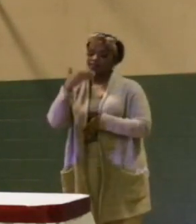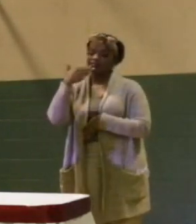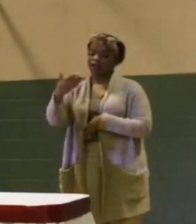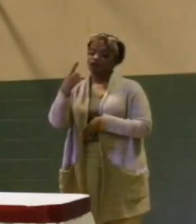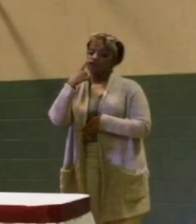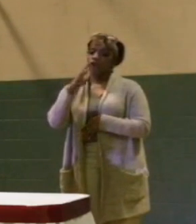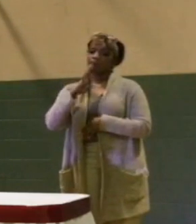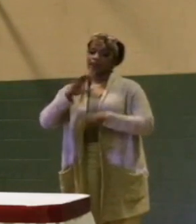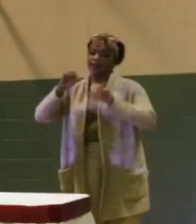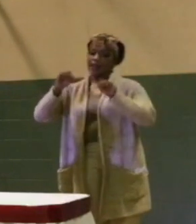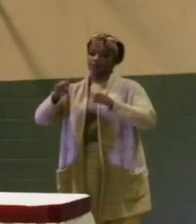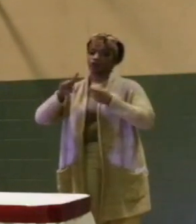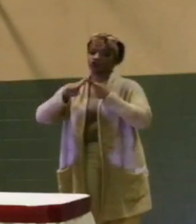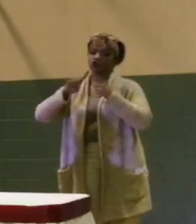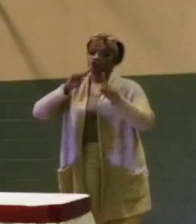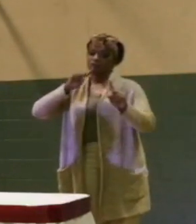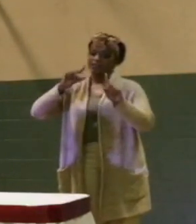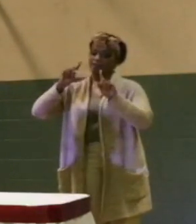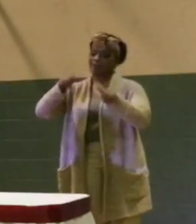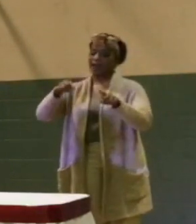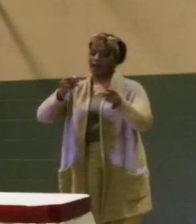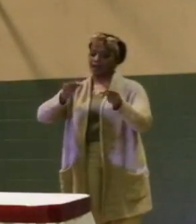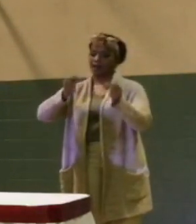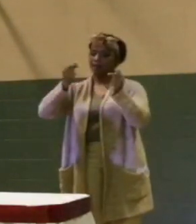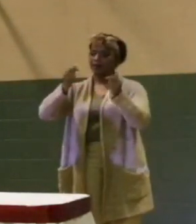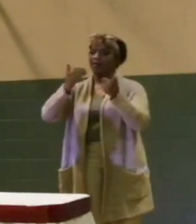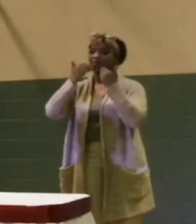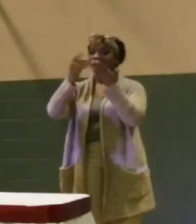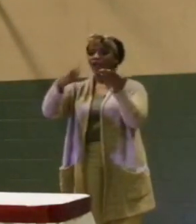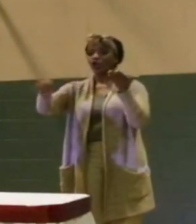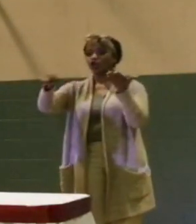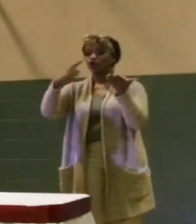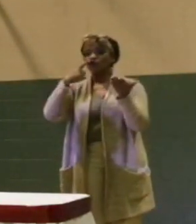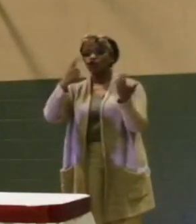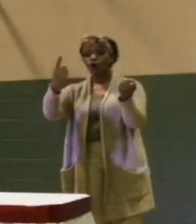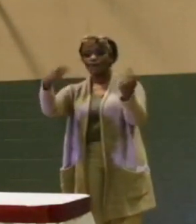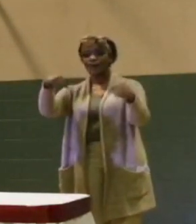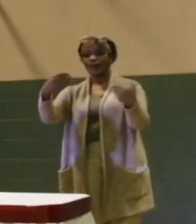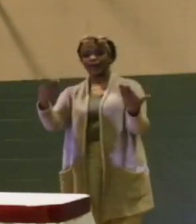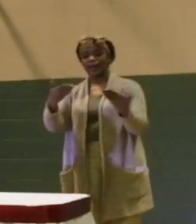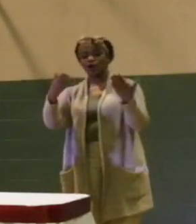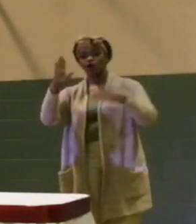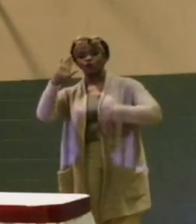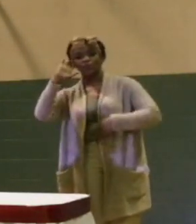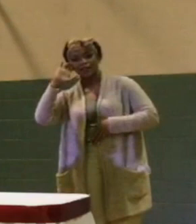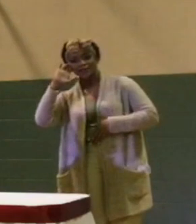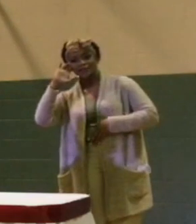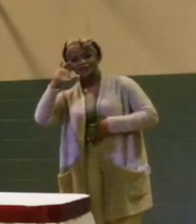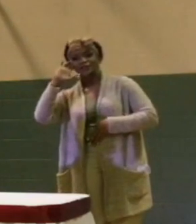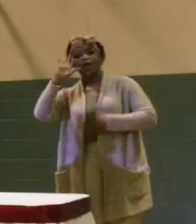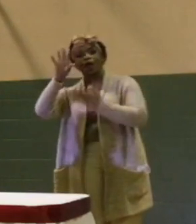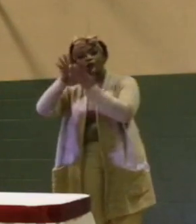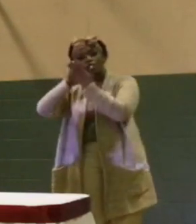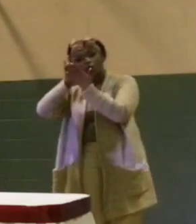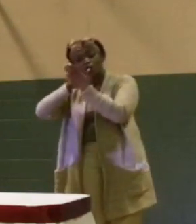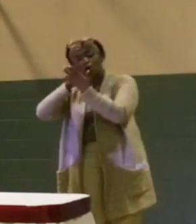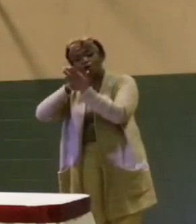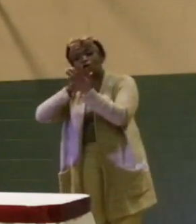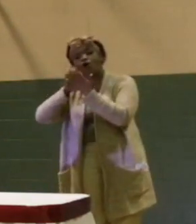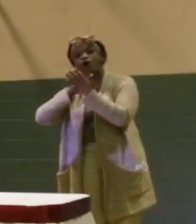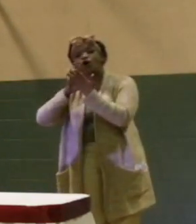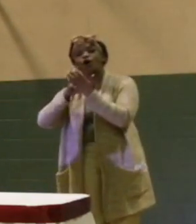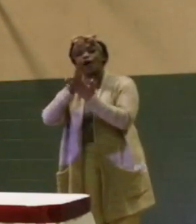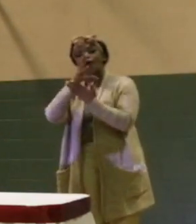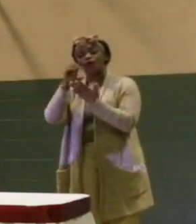being able to respond on your feet. Thank you for being here to listen, to learn, and to